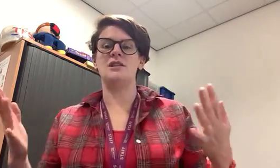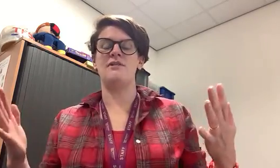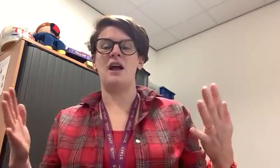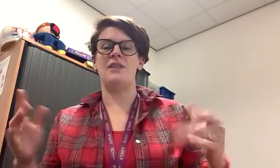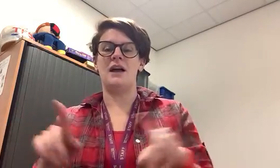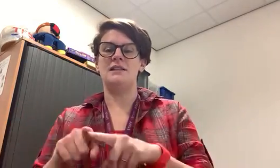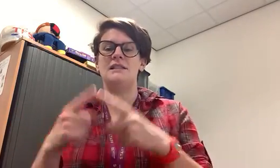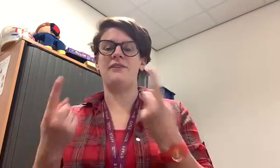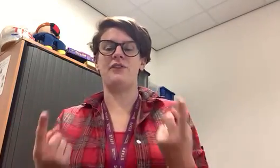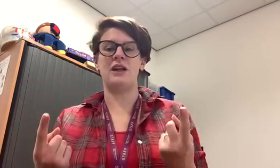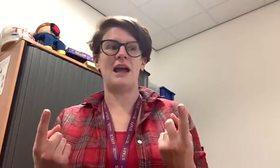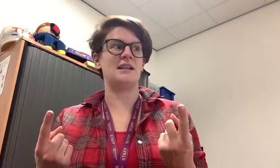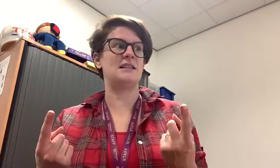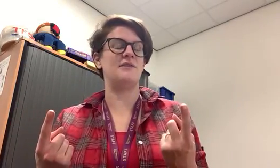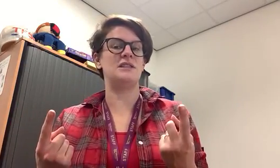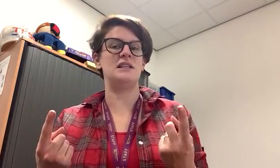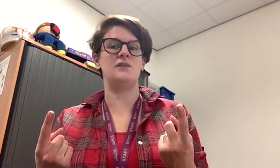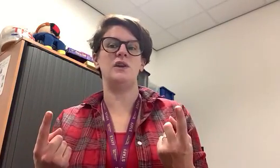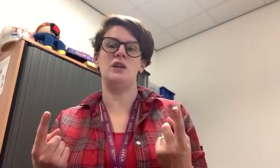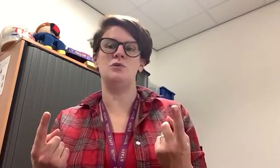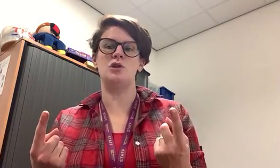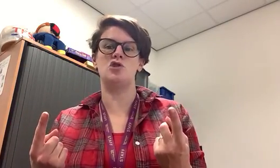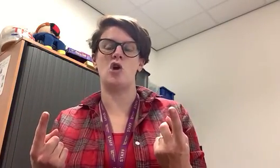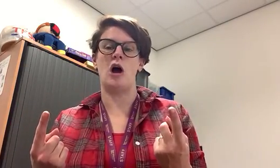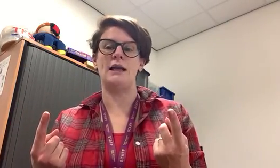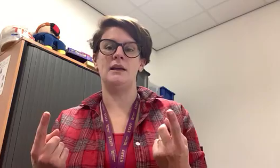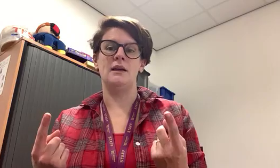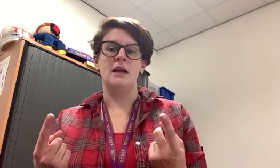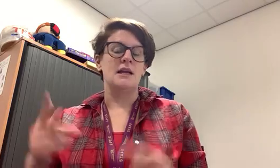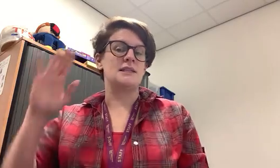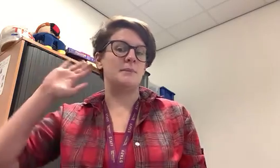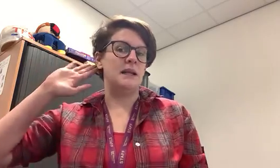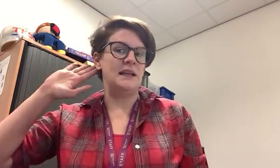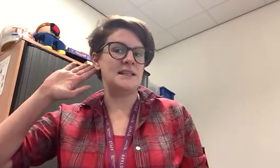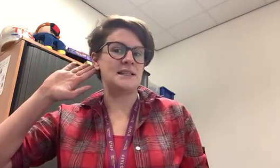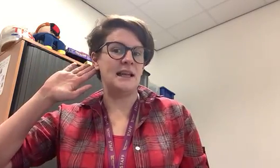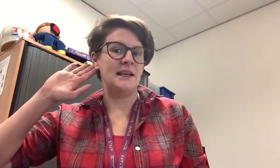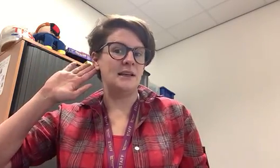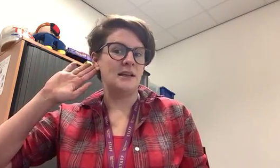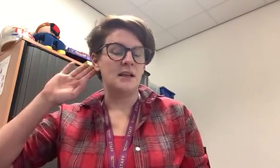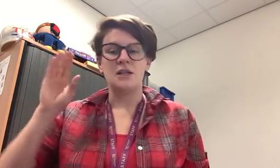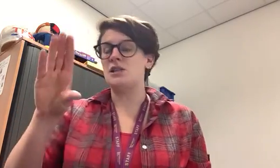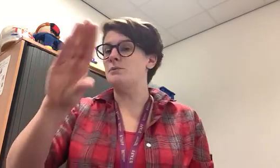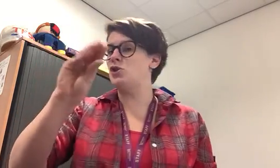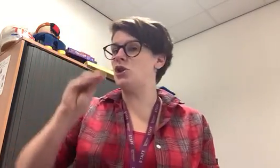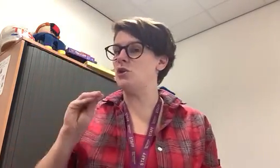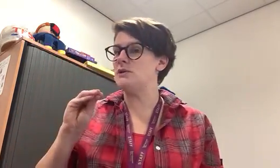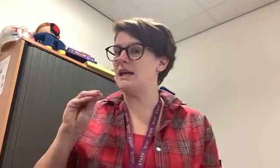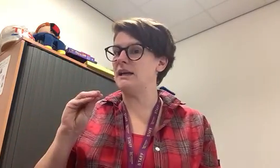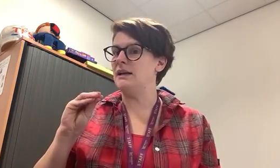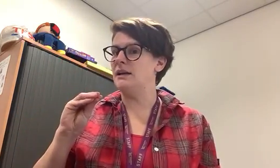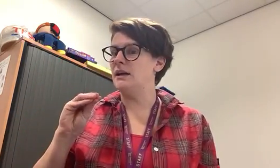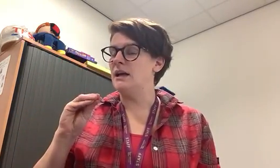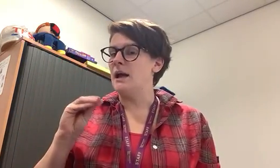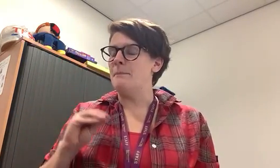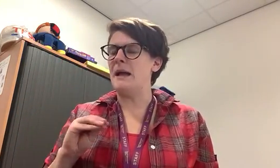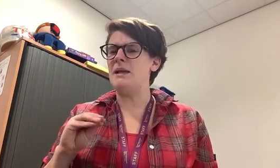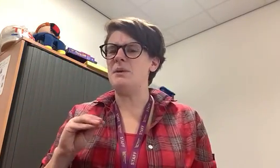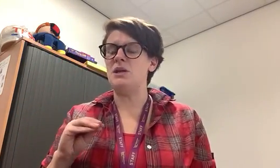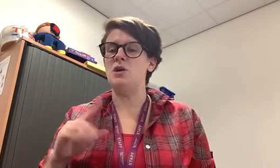of other different activities for you to try some listening some choosing maybe you